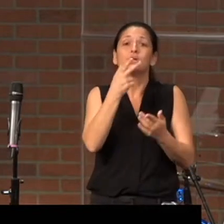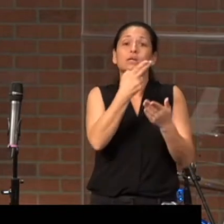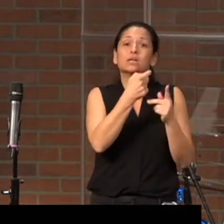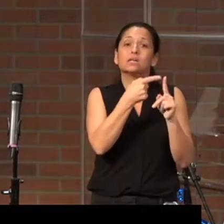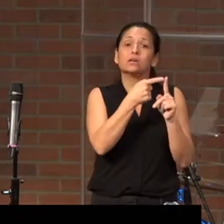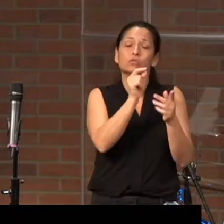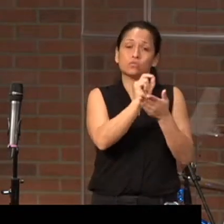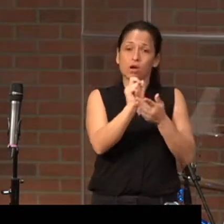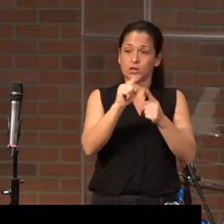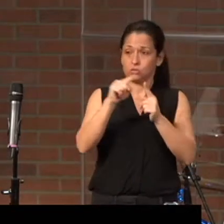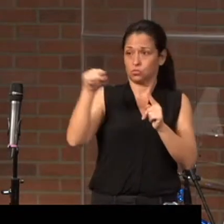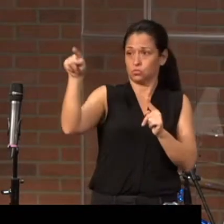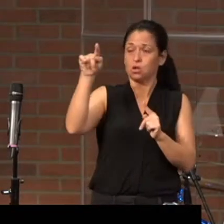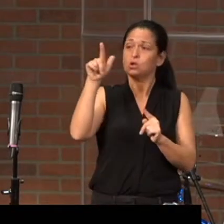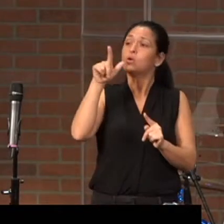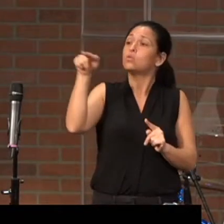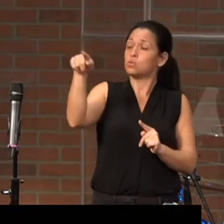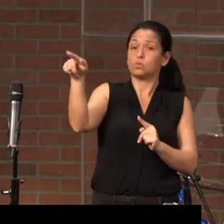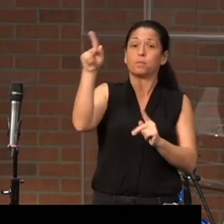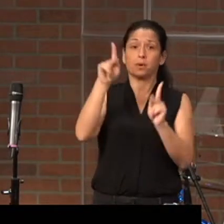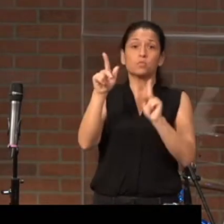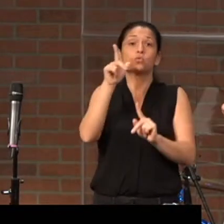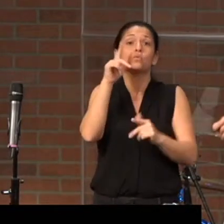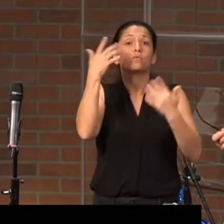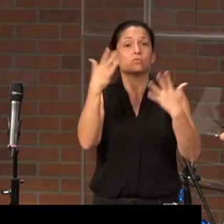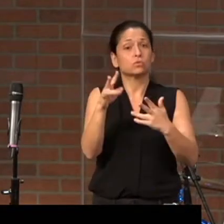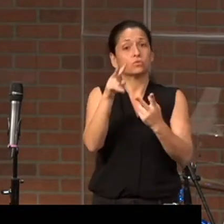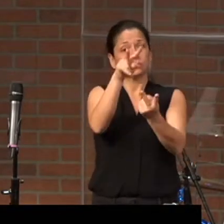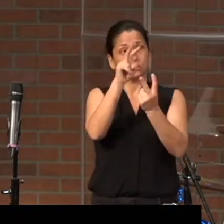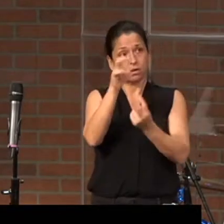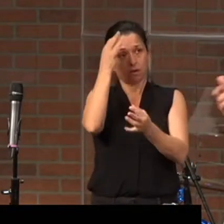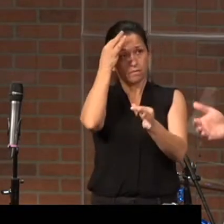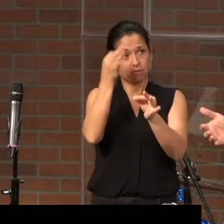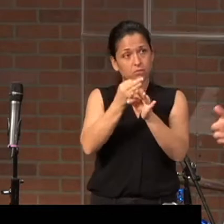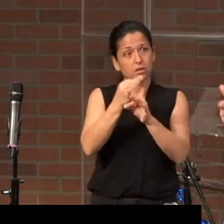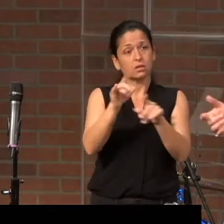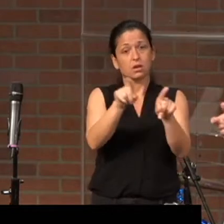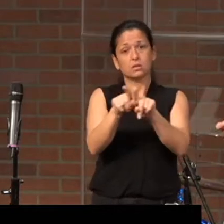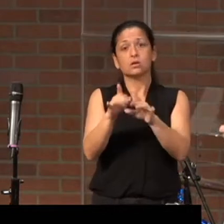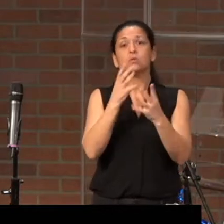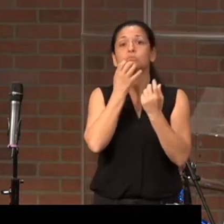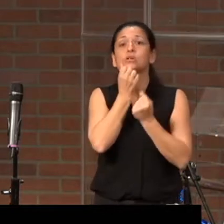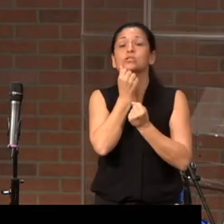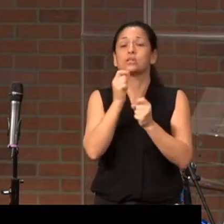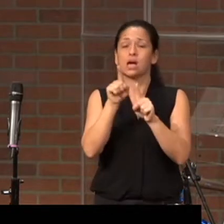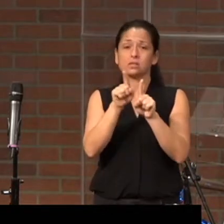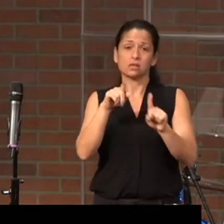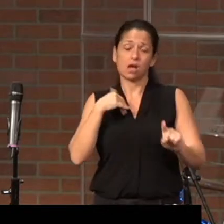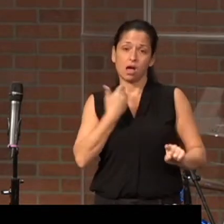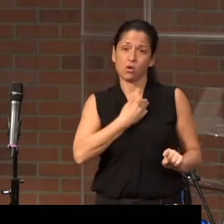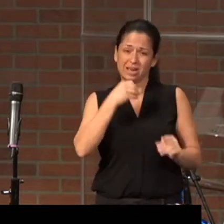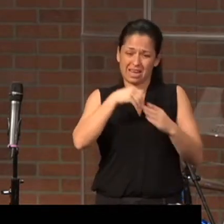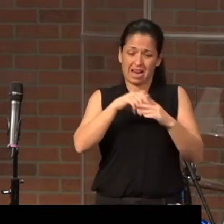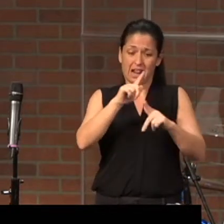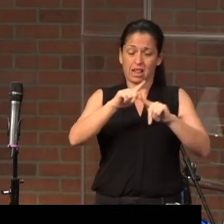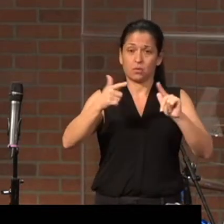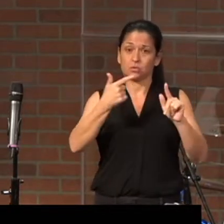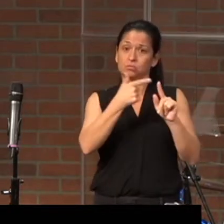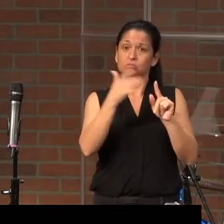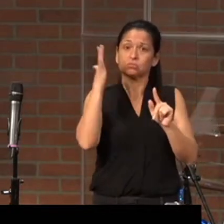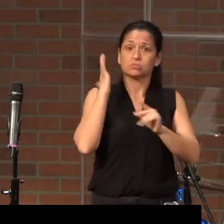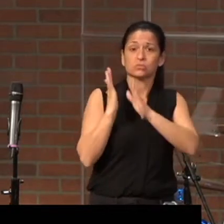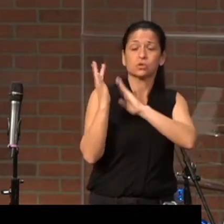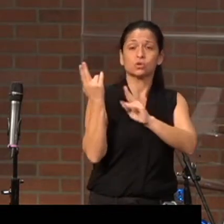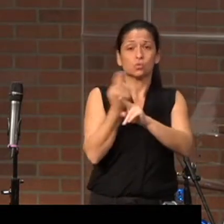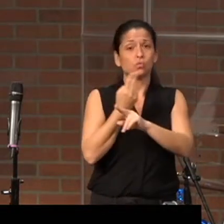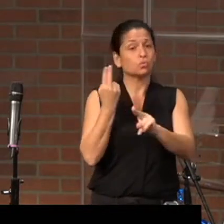letter to, to those who have received a faith as precious as ours, and the language that he uses is